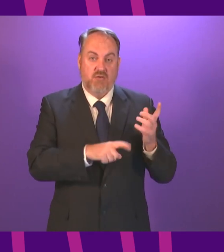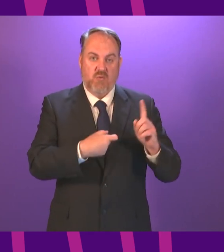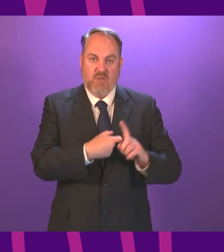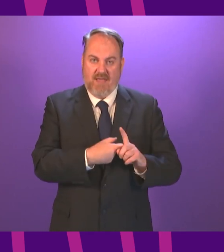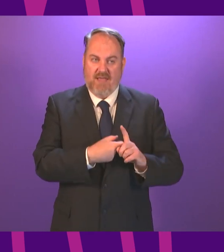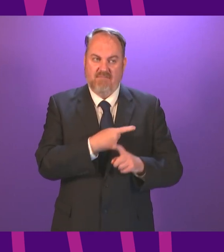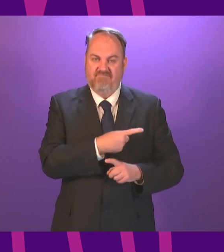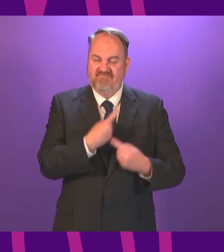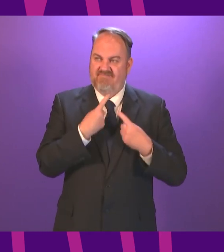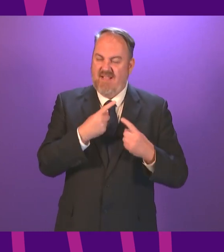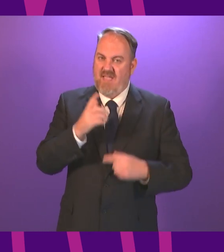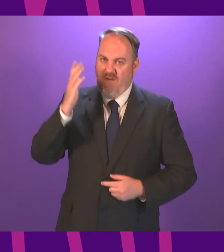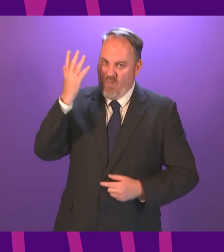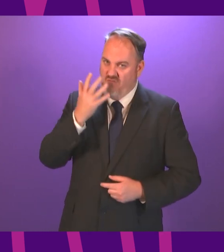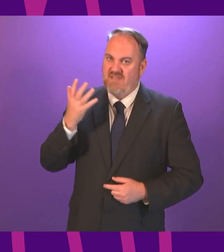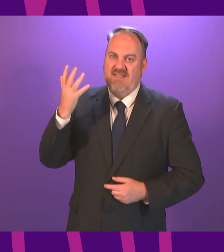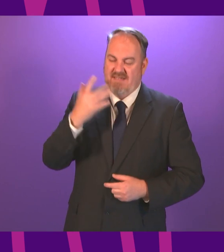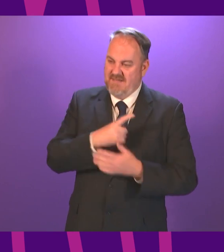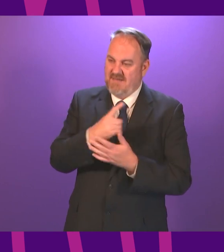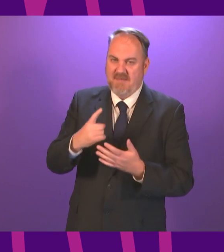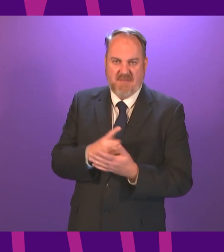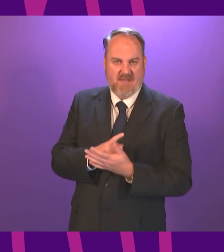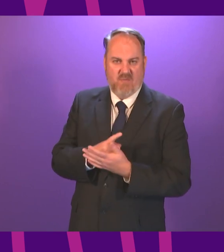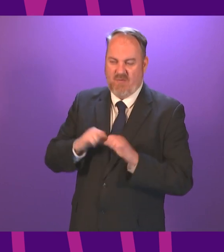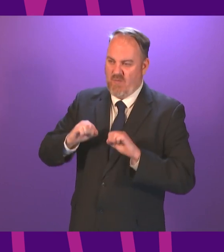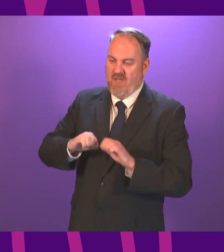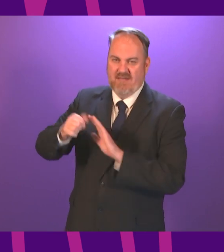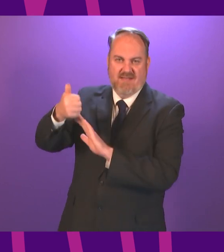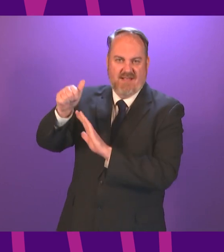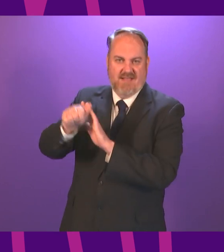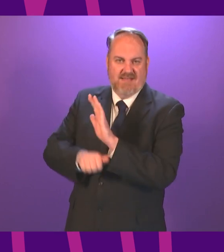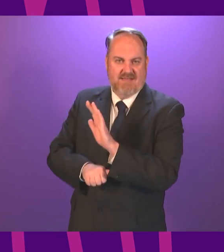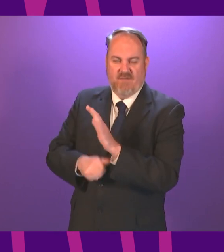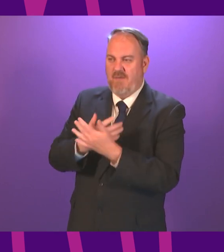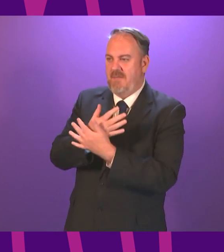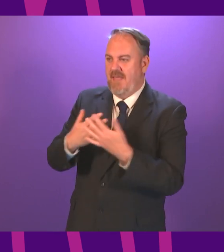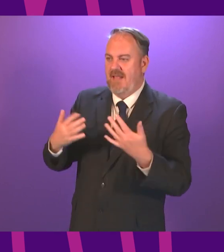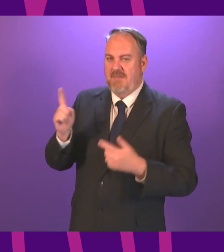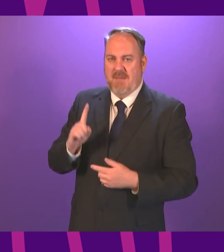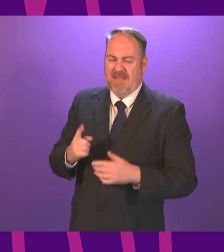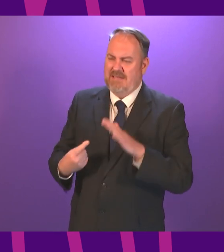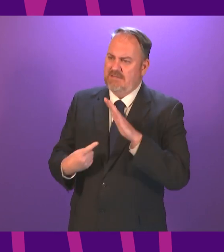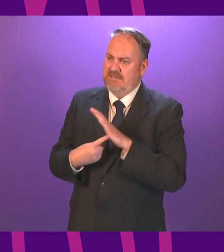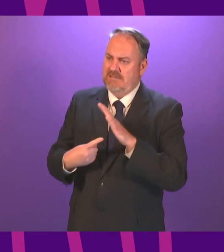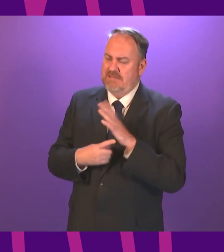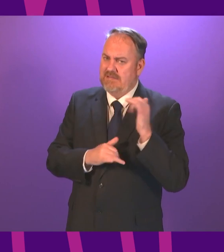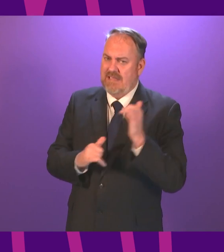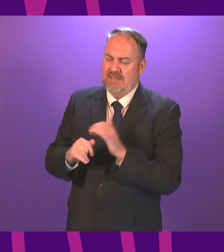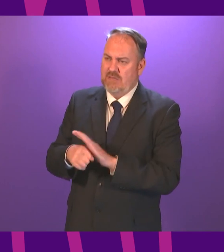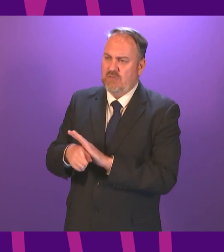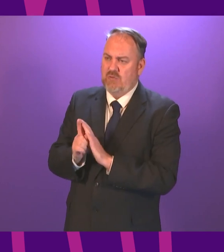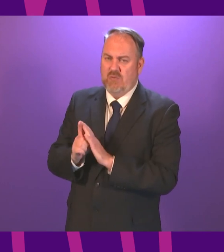expressed deep concern over the ongoing backlog of individuals waiting to receive critical tests and receive a diagnosis